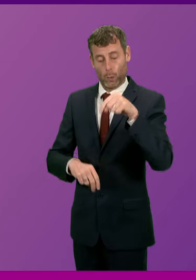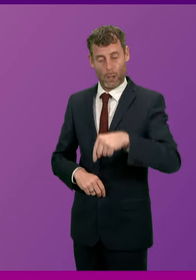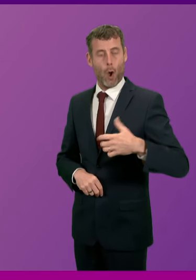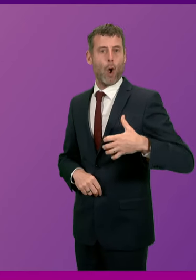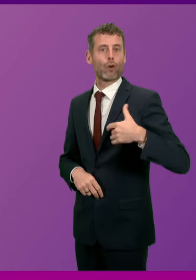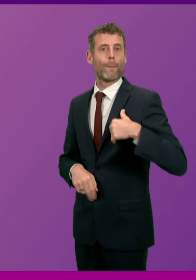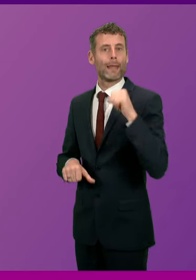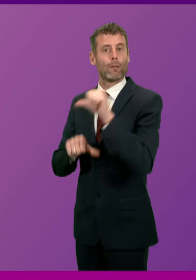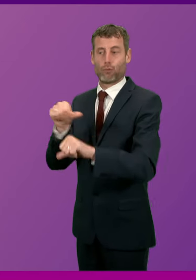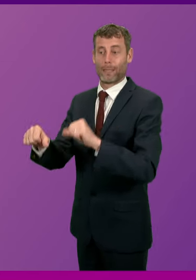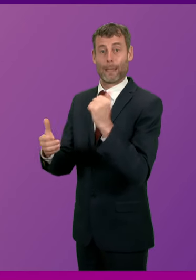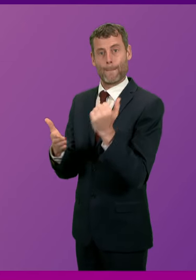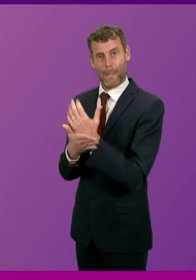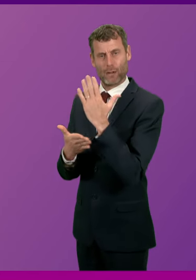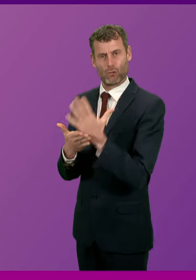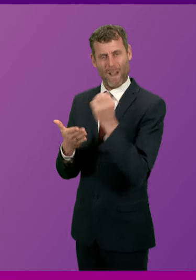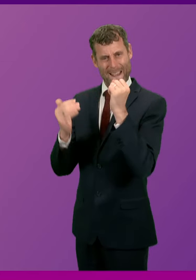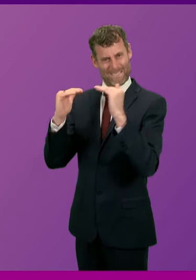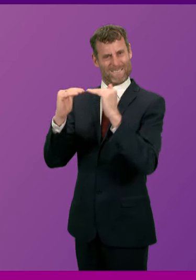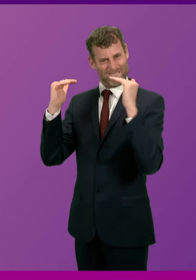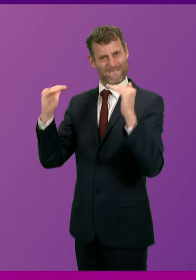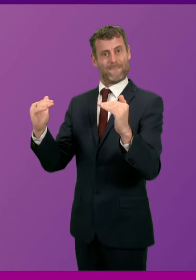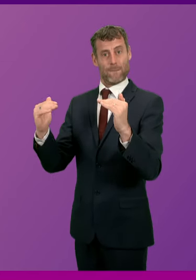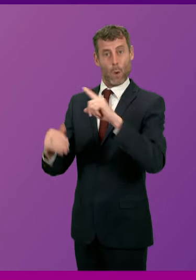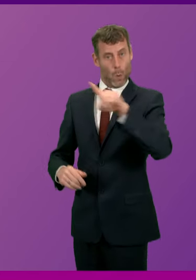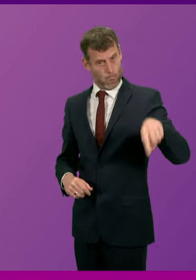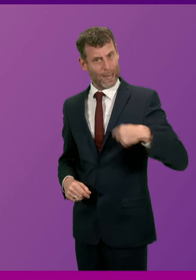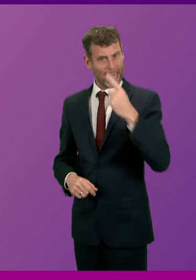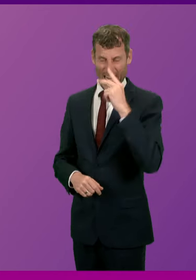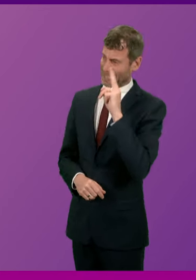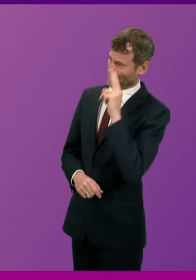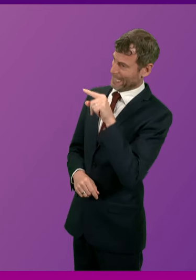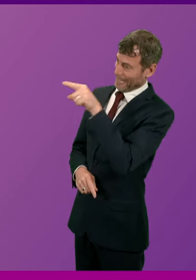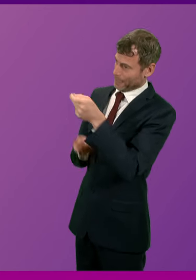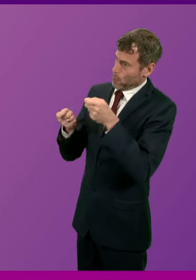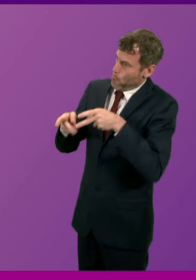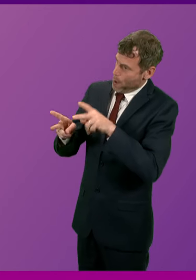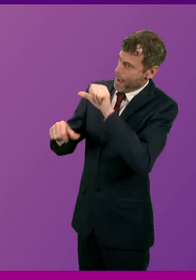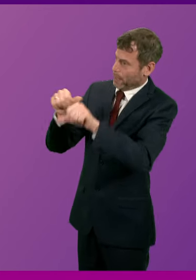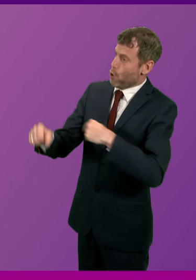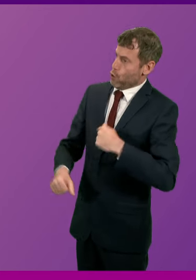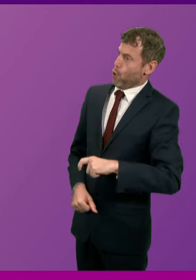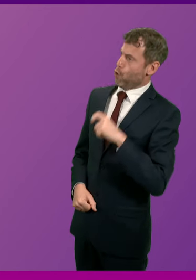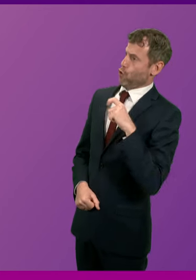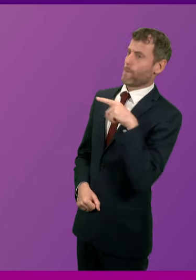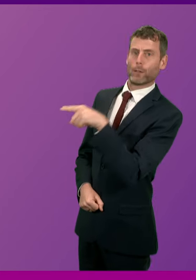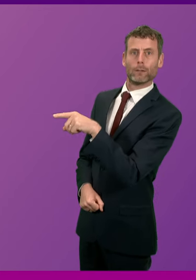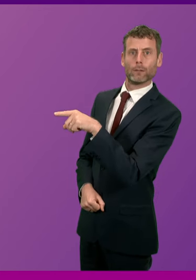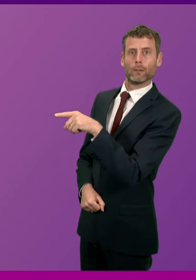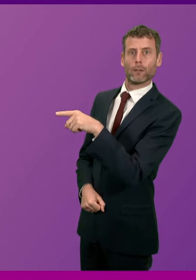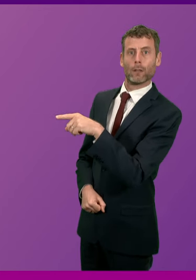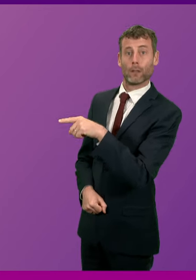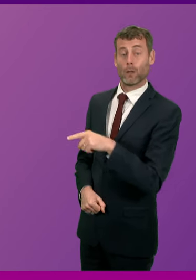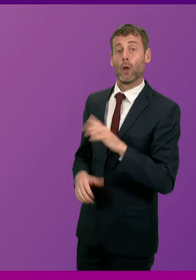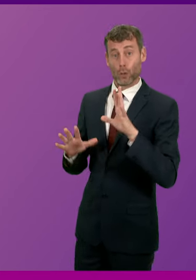to restore integrity and confidence in the Parliament and its procedures. And that's what Parliament's